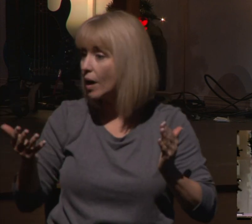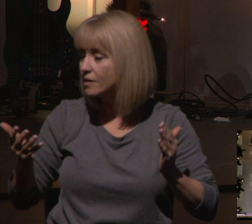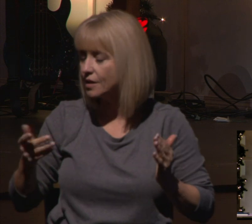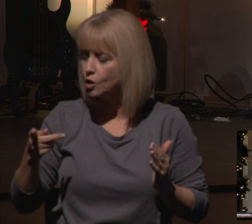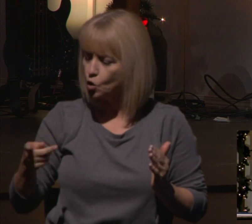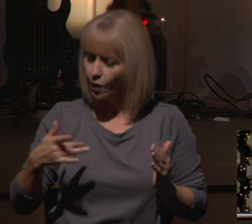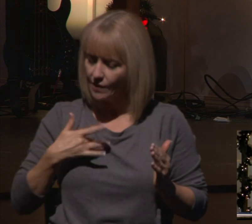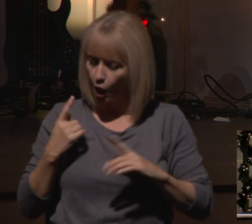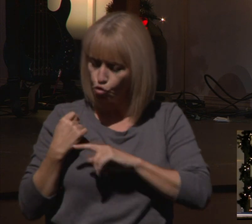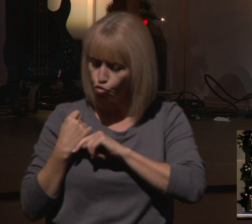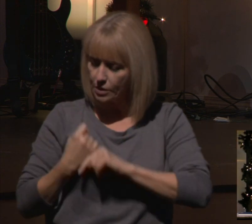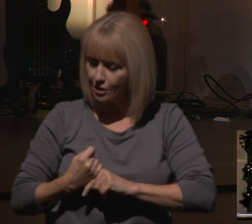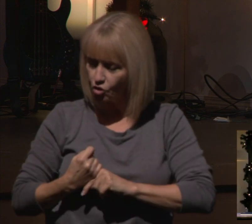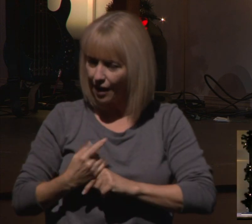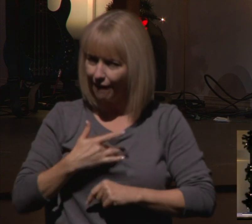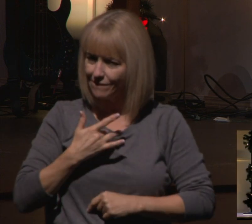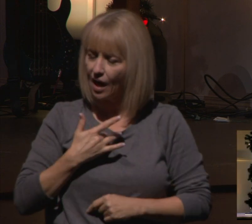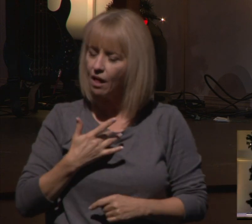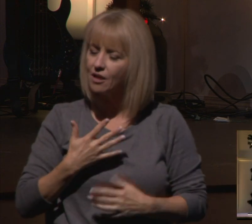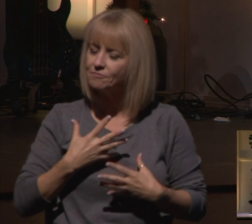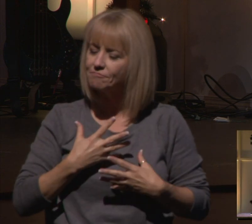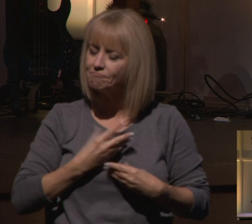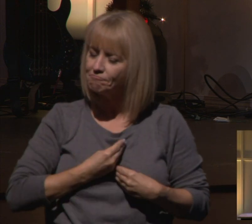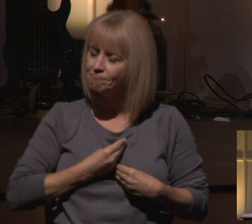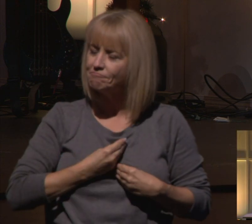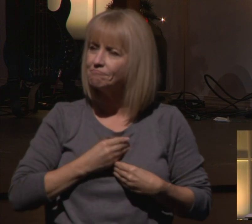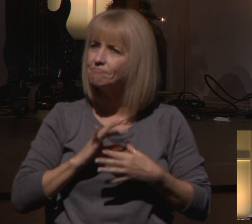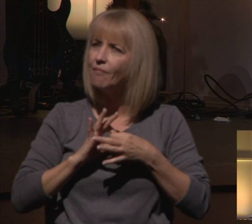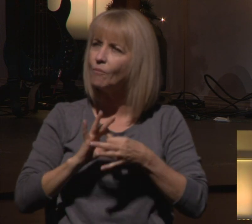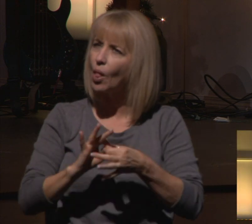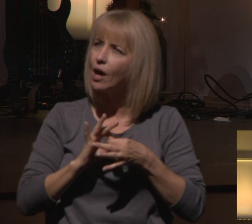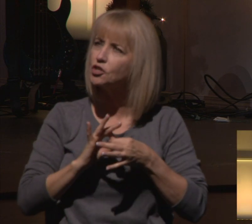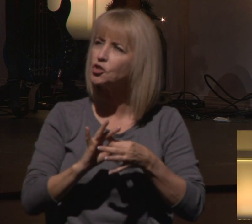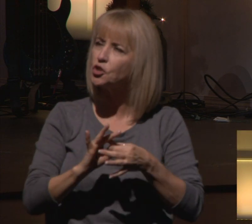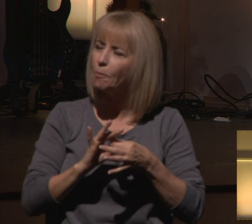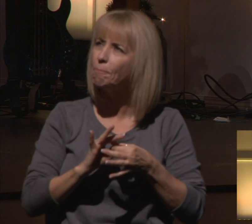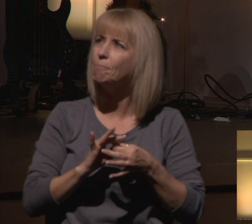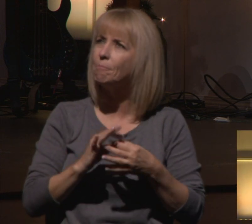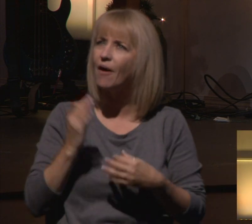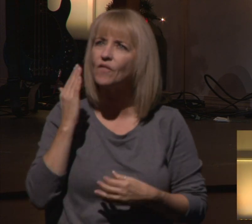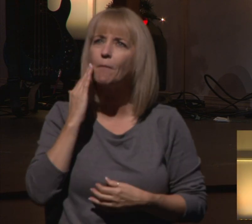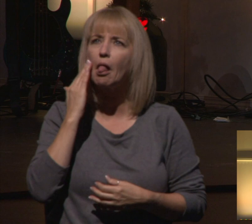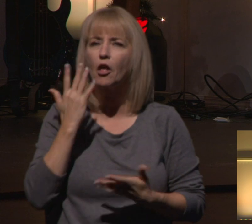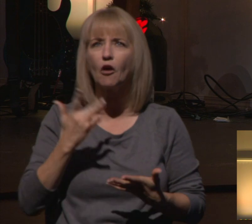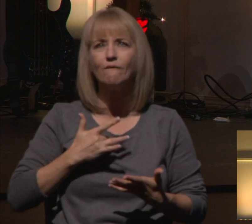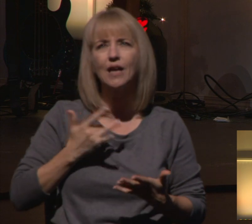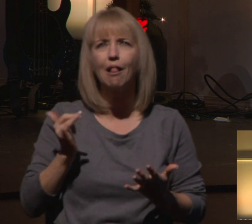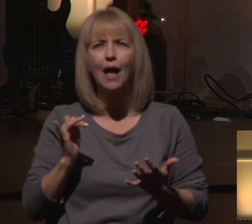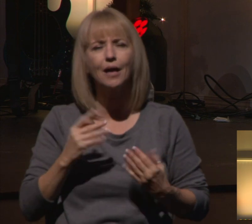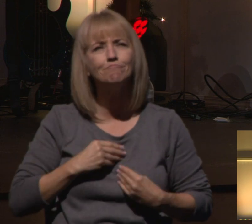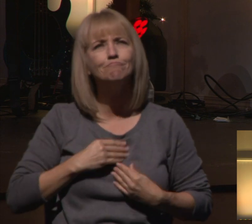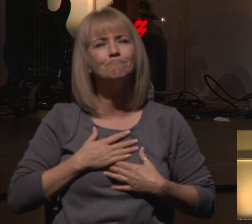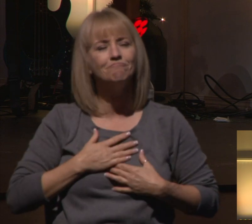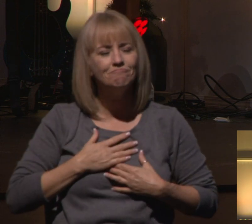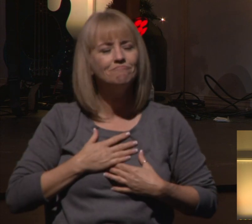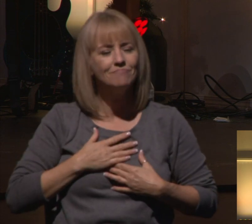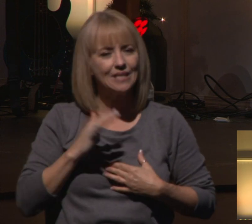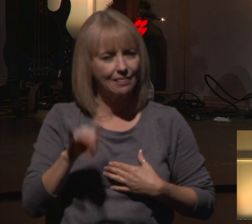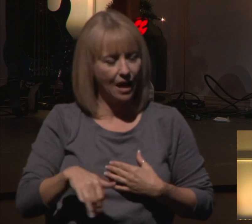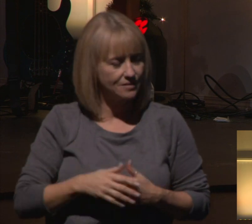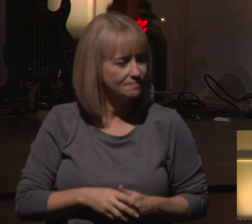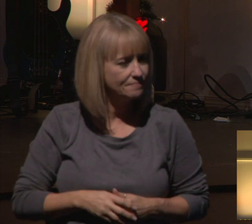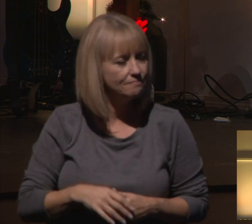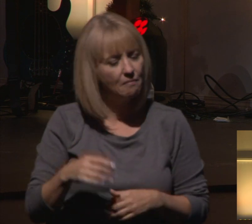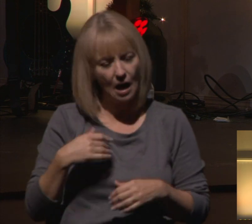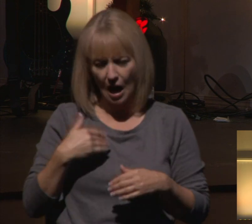a little bit of relationship back into our Christmas season. Because I don't know about you, but I feel like we are a people in exile